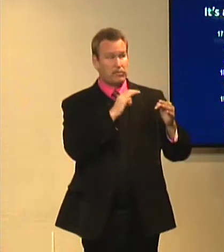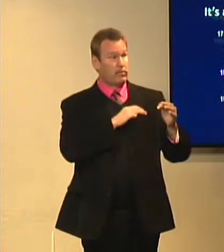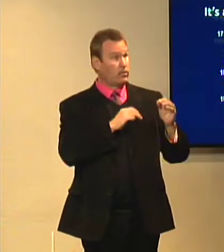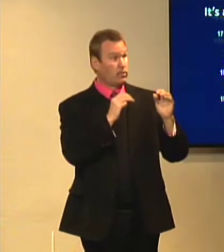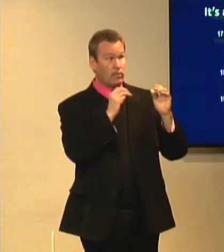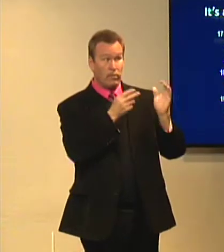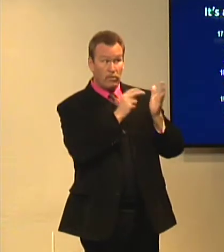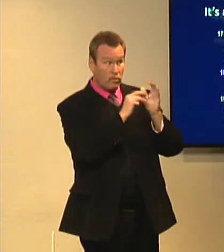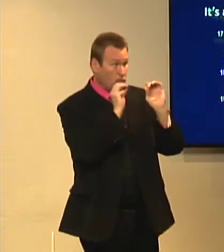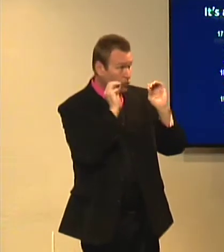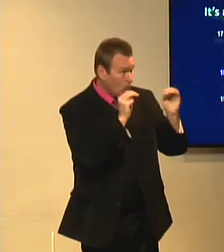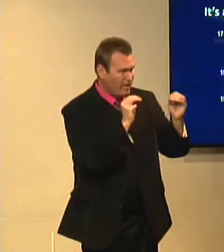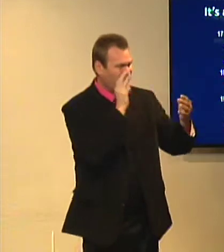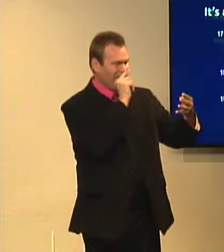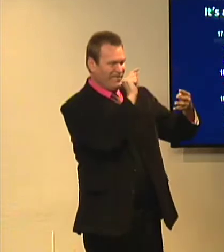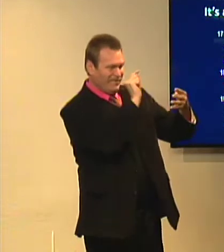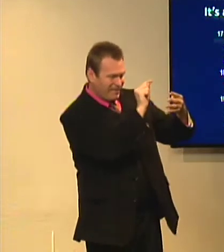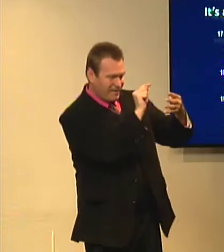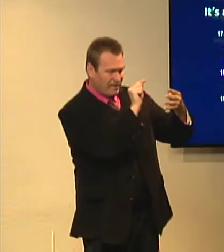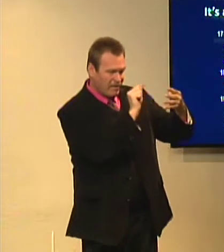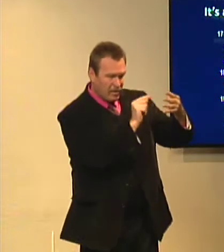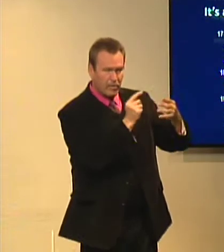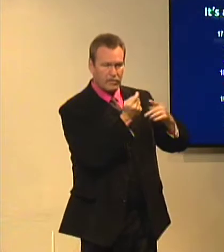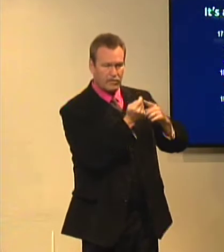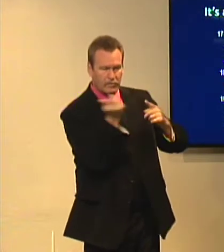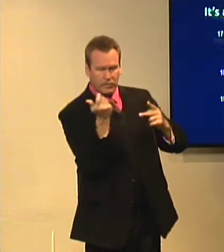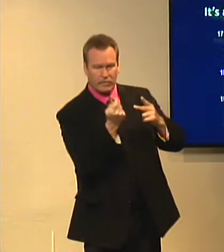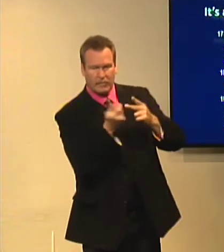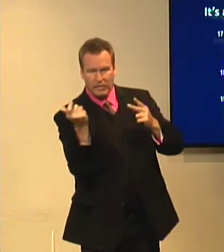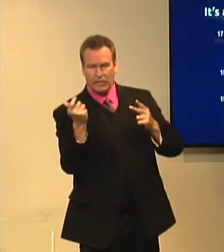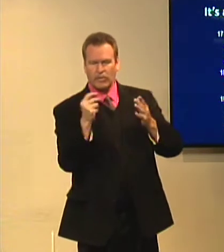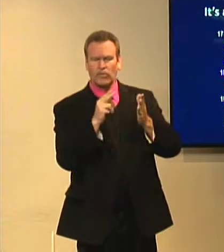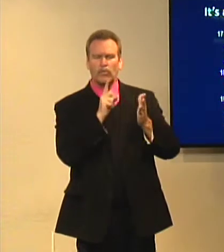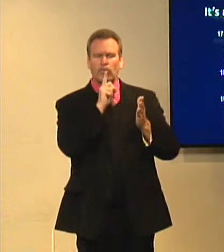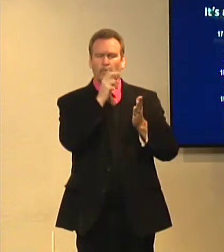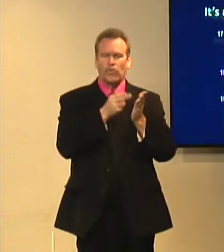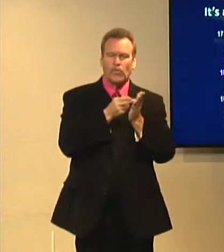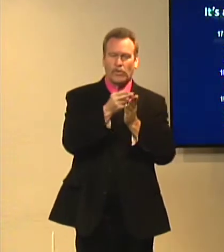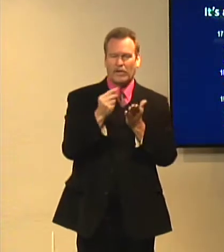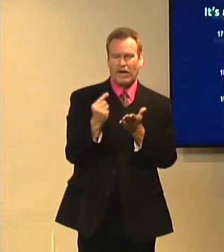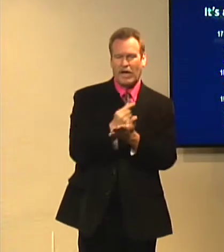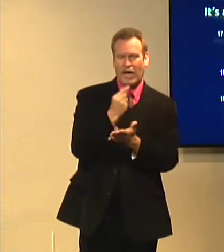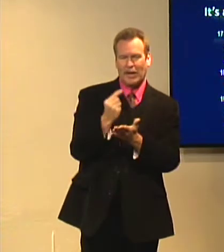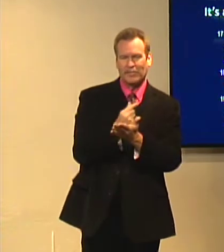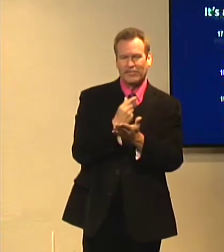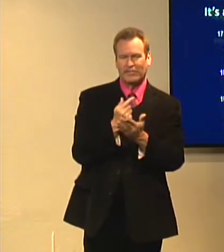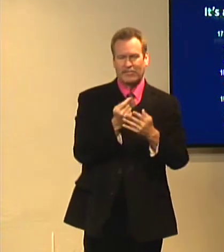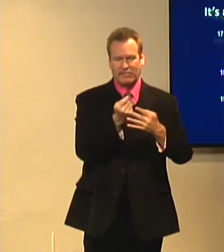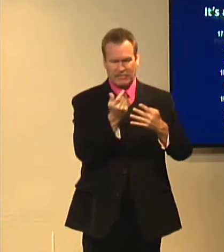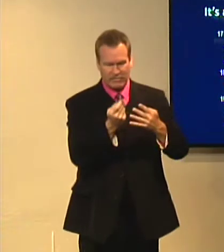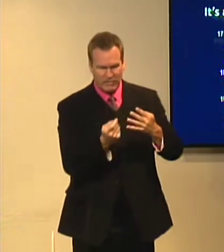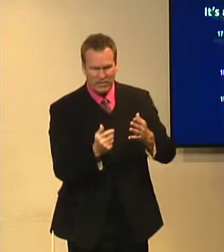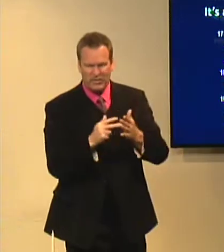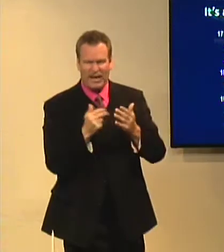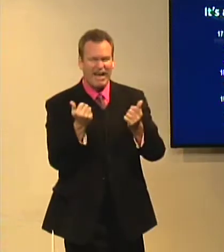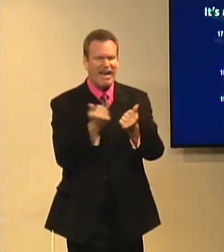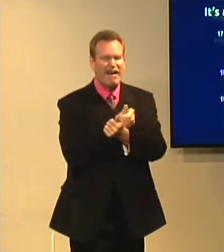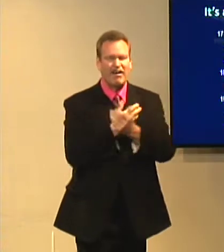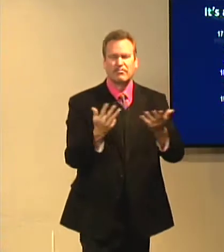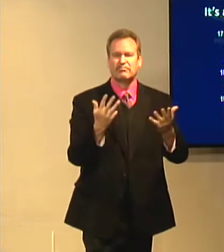consequences of this. If you don't believe in the resurrection, well then we have to take away this and this. And the truth of the gospel is made completely